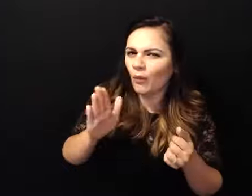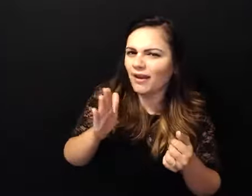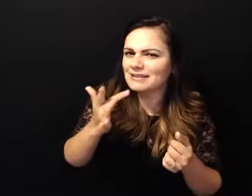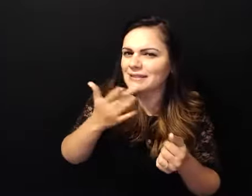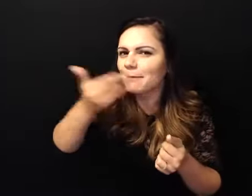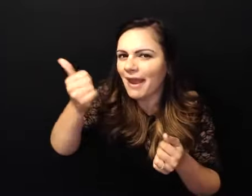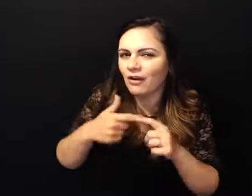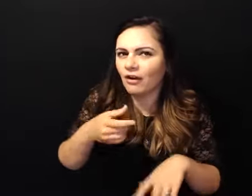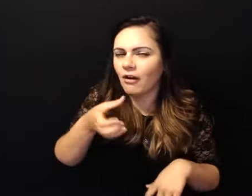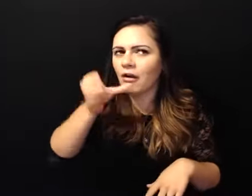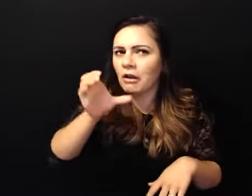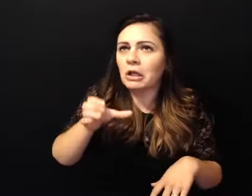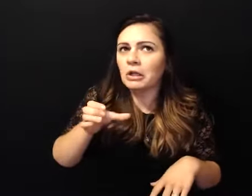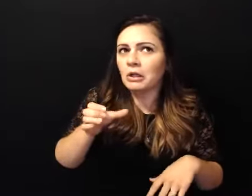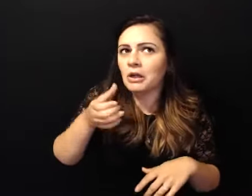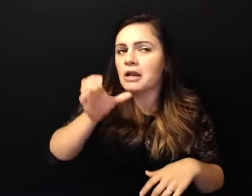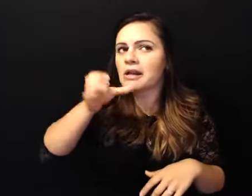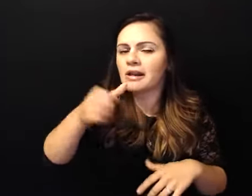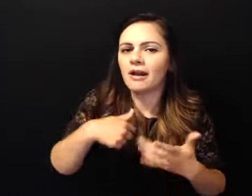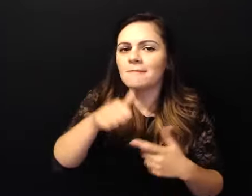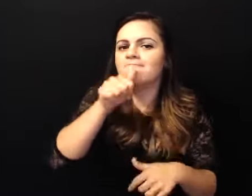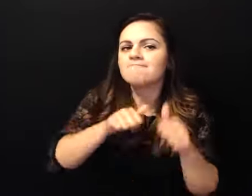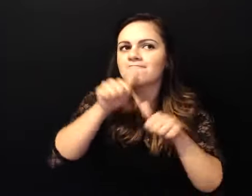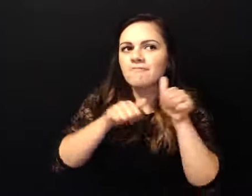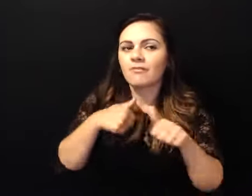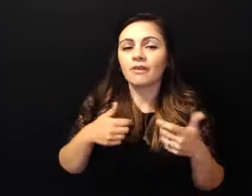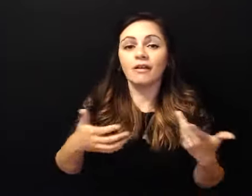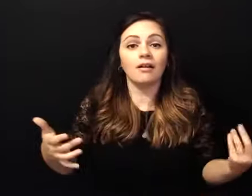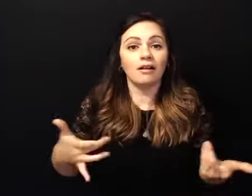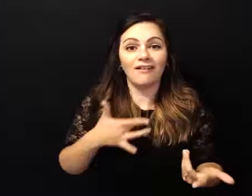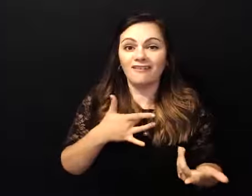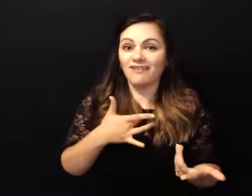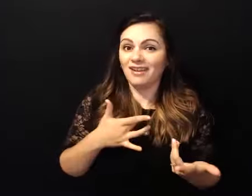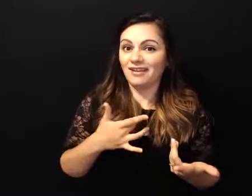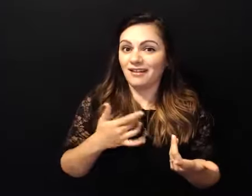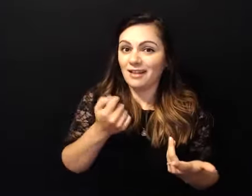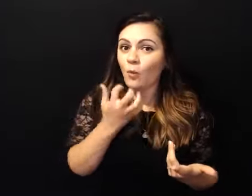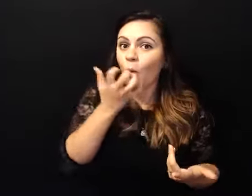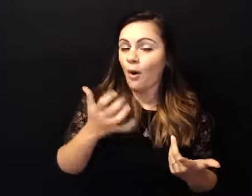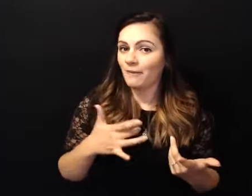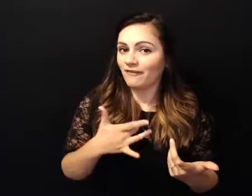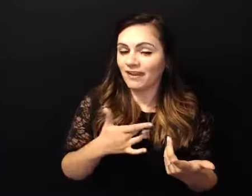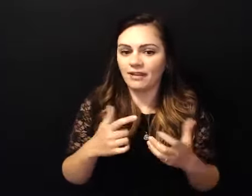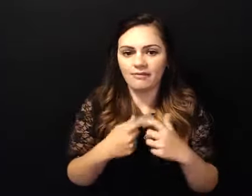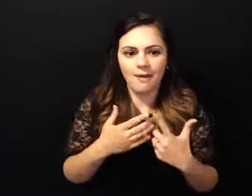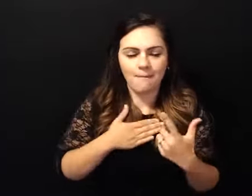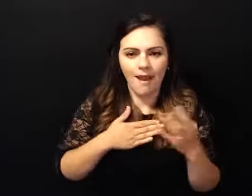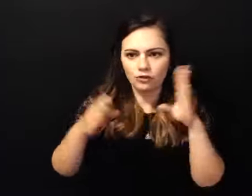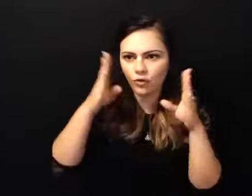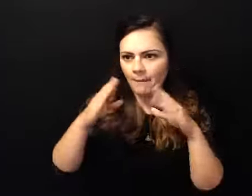uh my fears my problems and my trouble seemed to disappear you know at a young age how many fears and troubles and problems i had but i had my fair